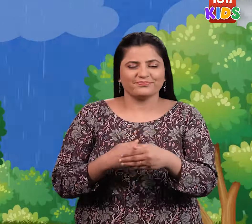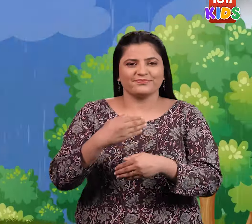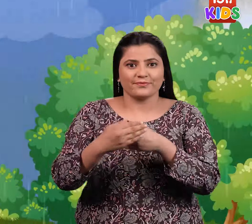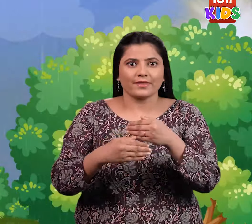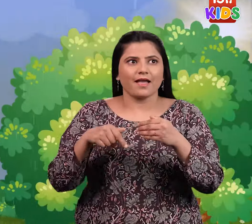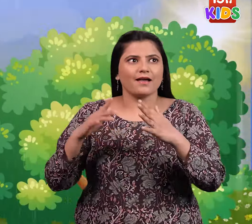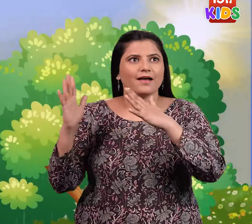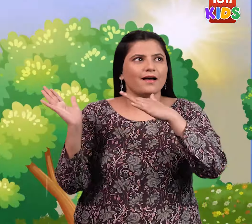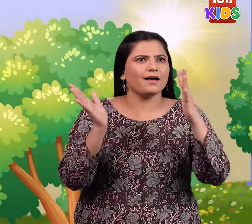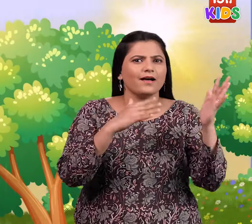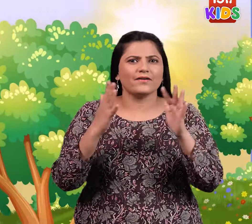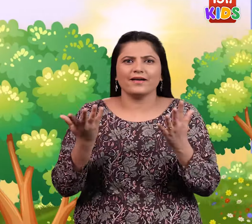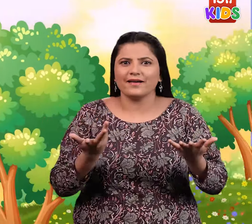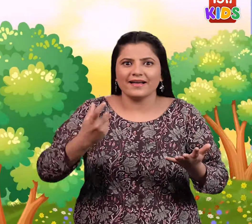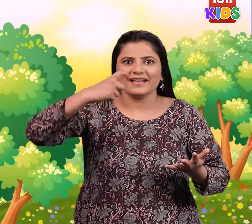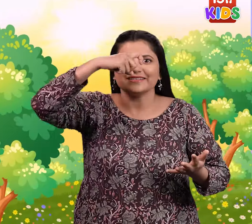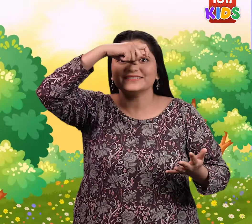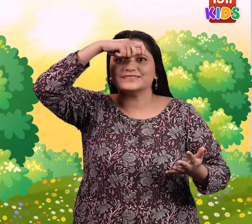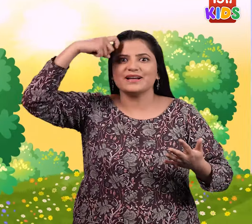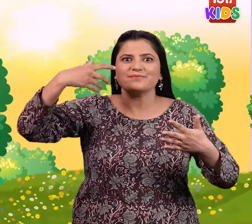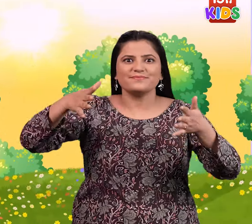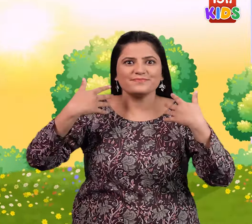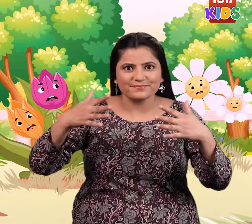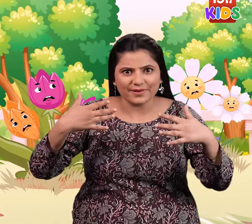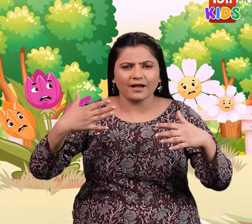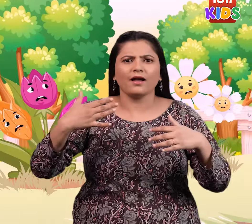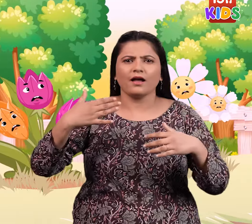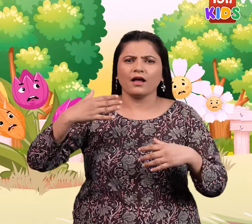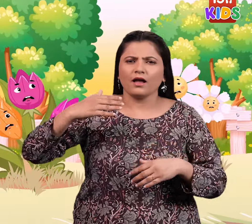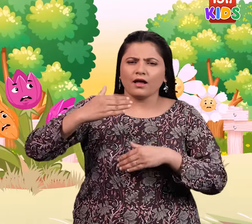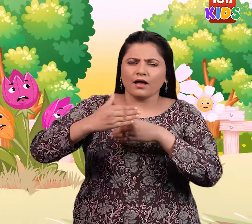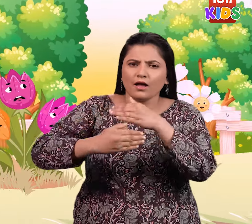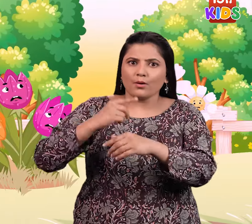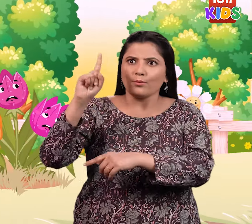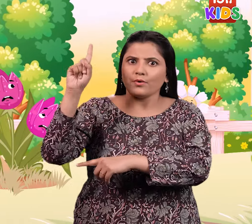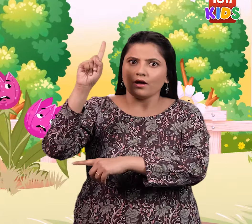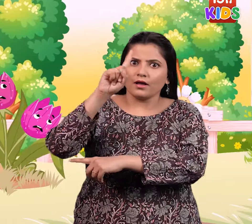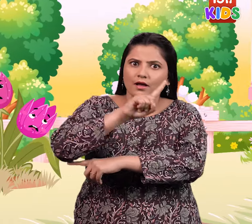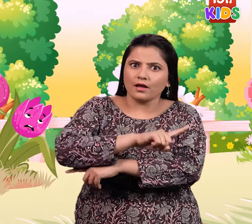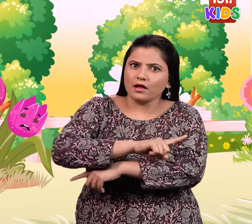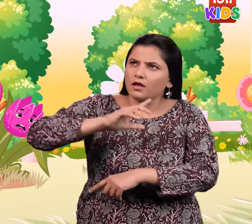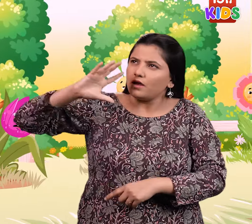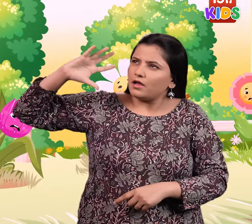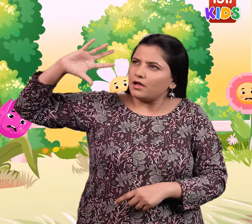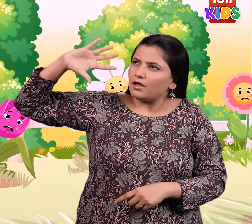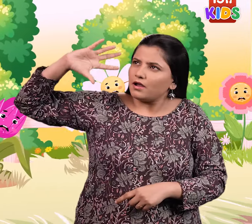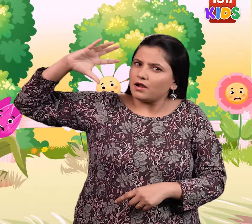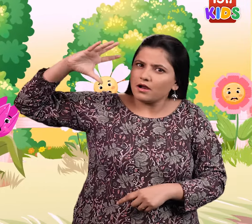As the hot summer approached, One day, all the flowers were